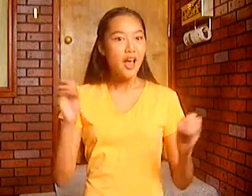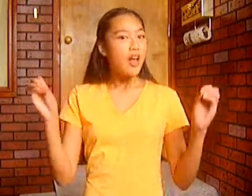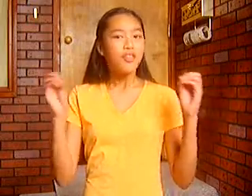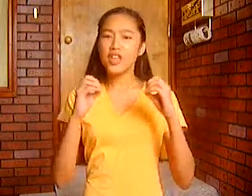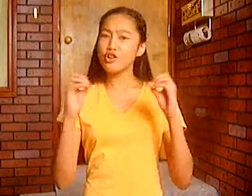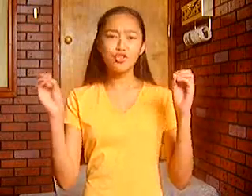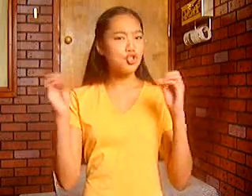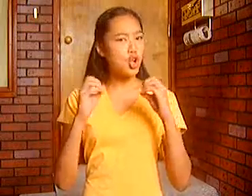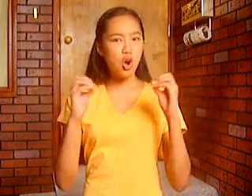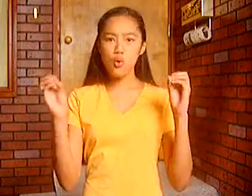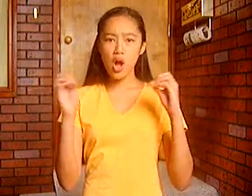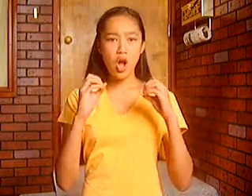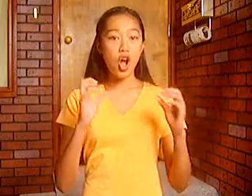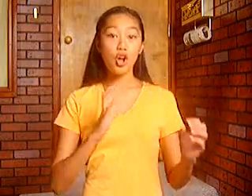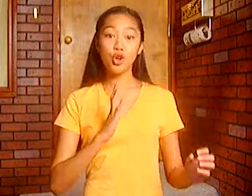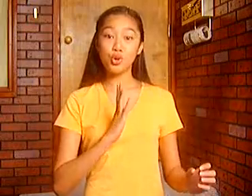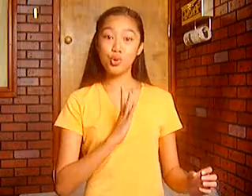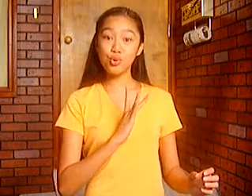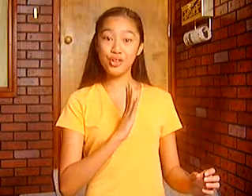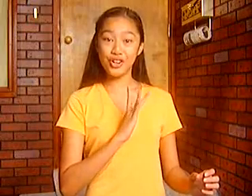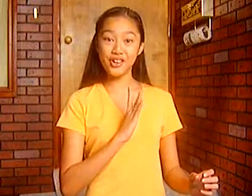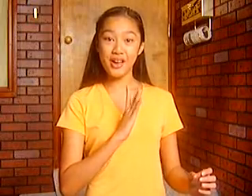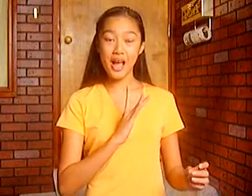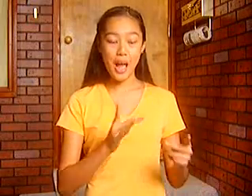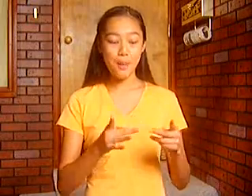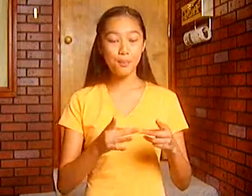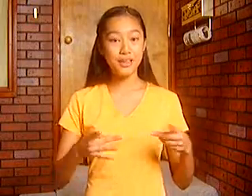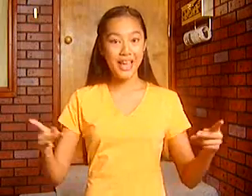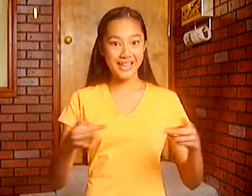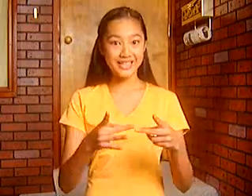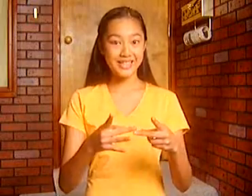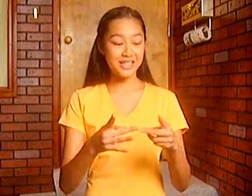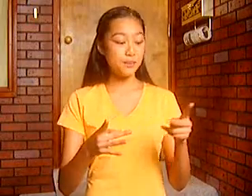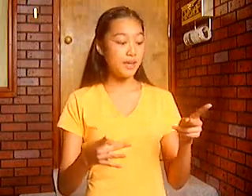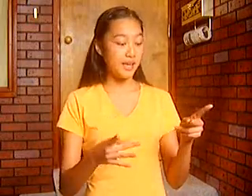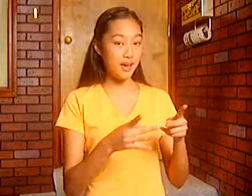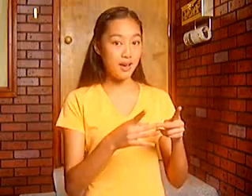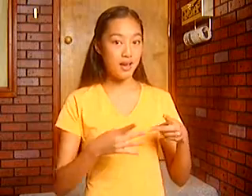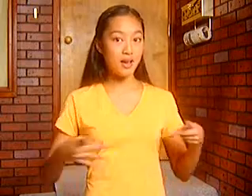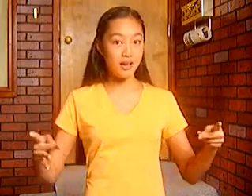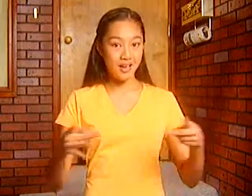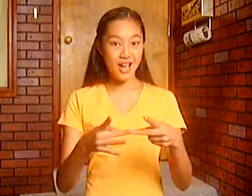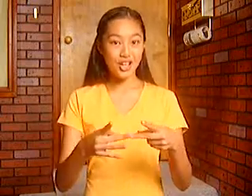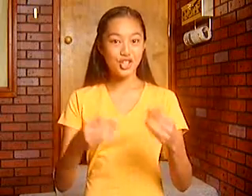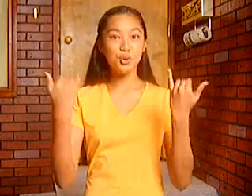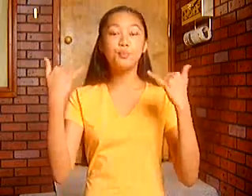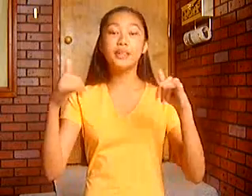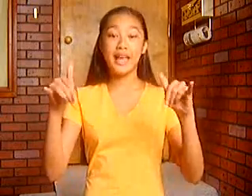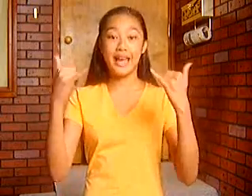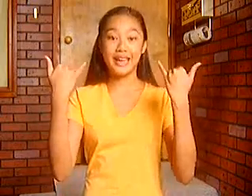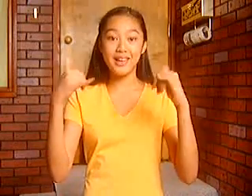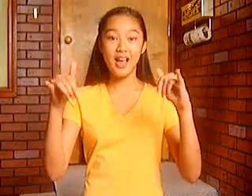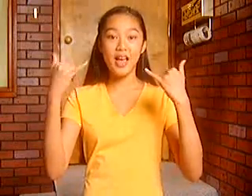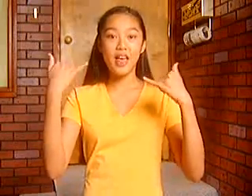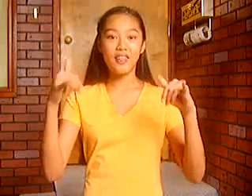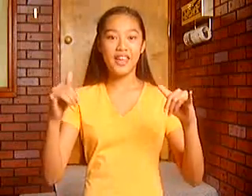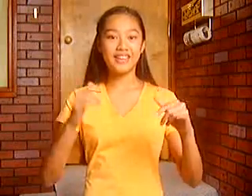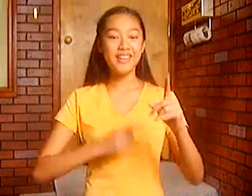There's no cooler place to play than